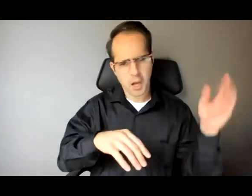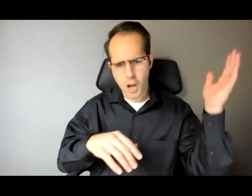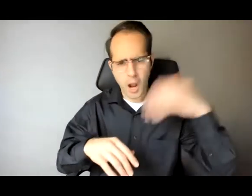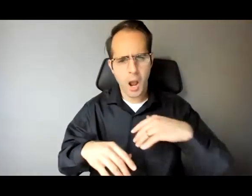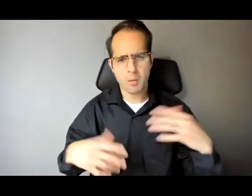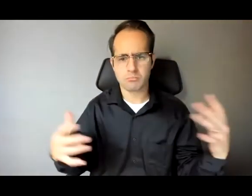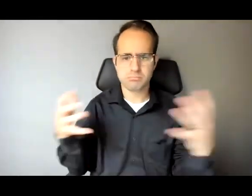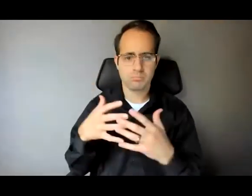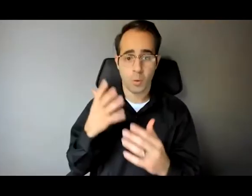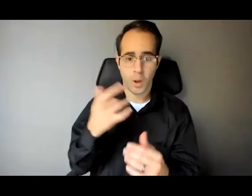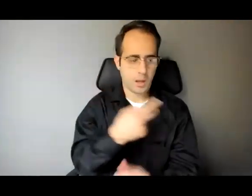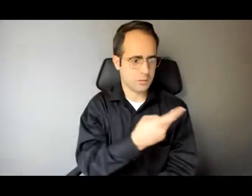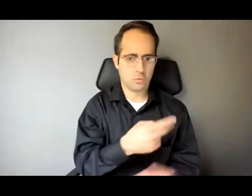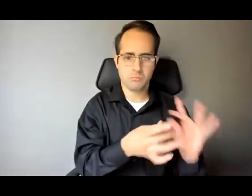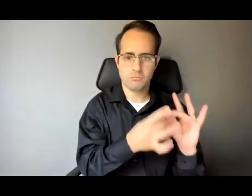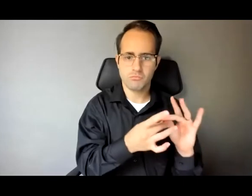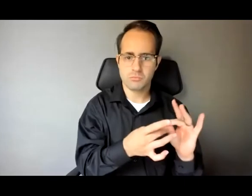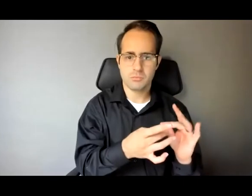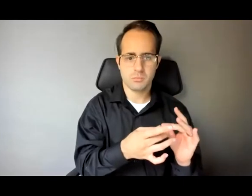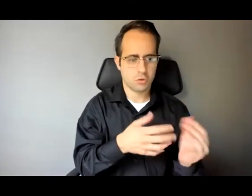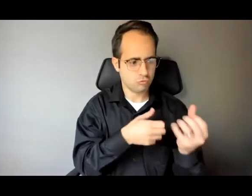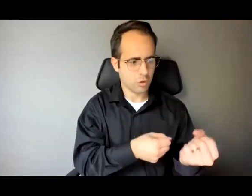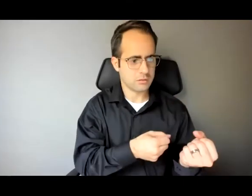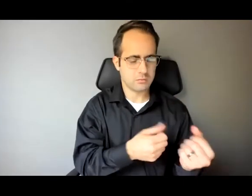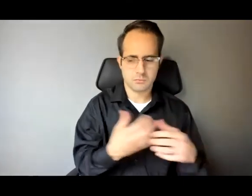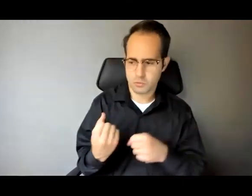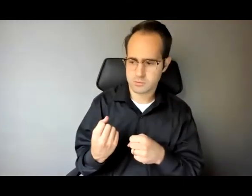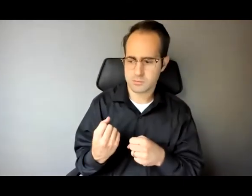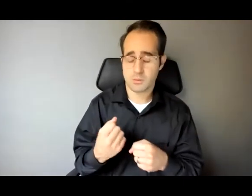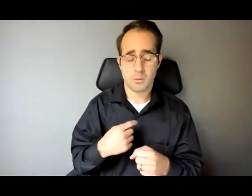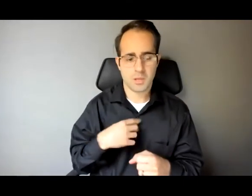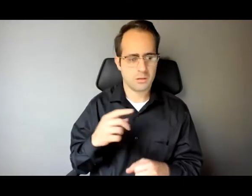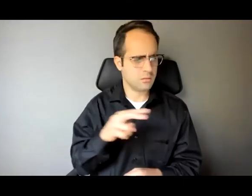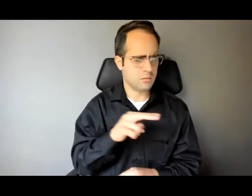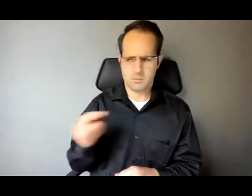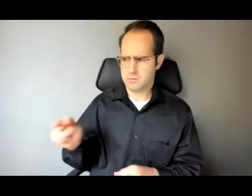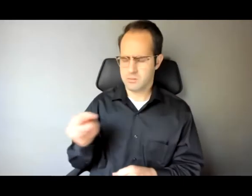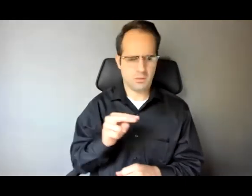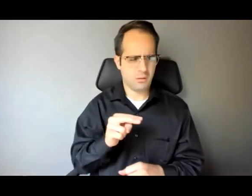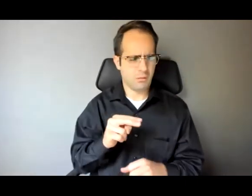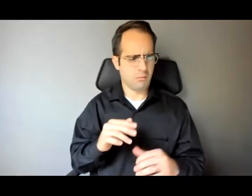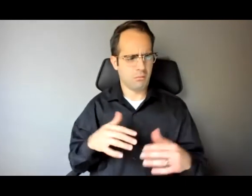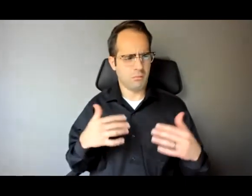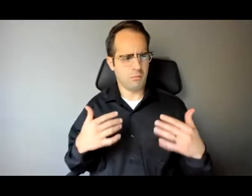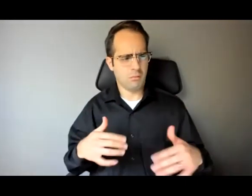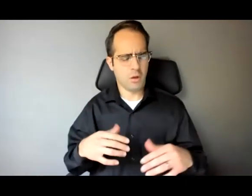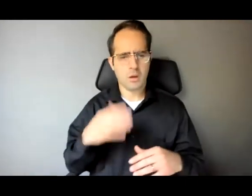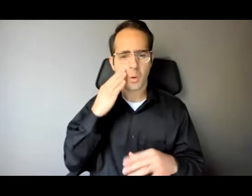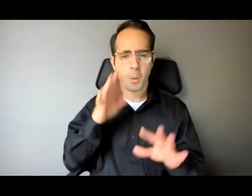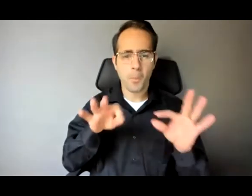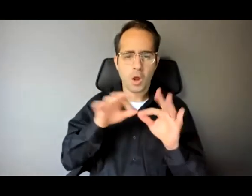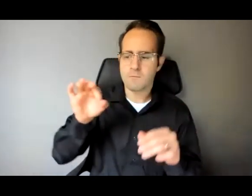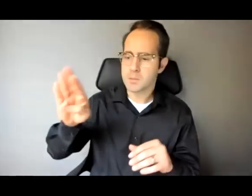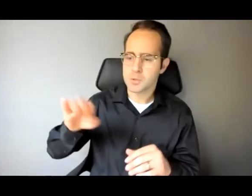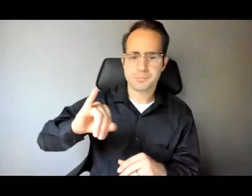relationship with that person their trust in that person and I became very worried that as that as impactful as social media can be I don't want to